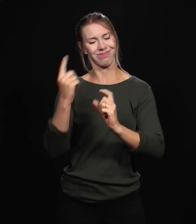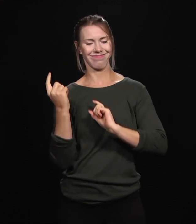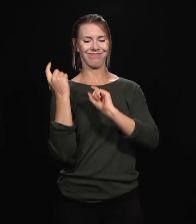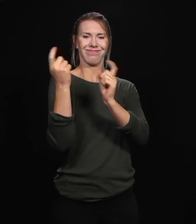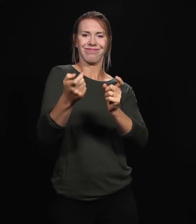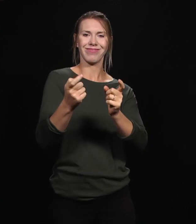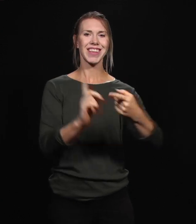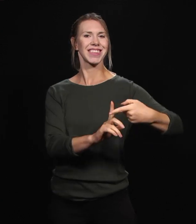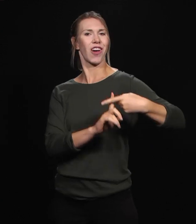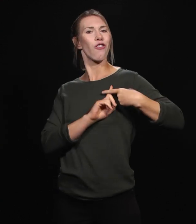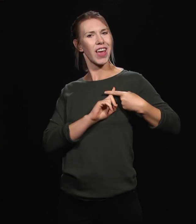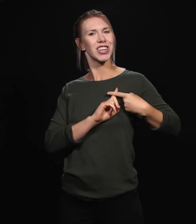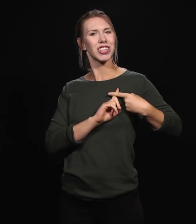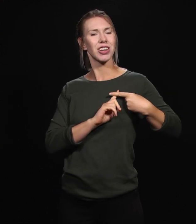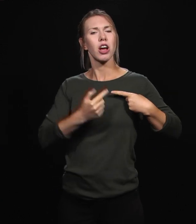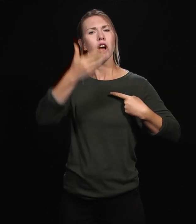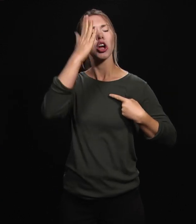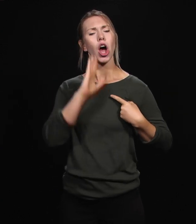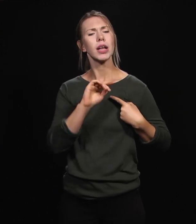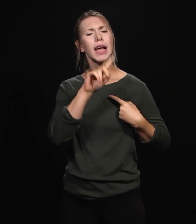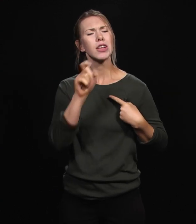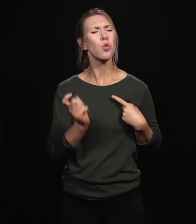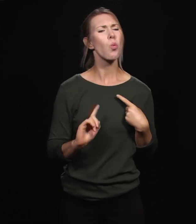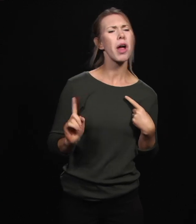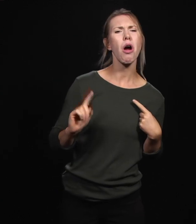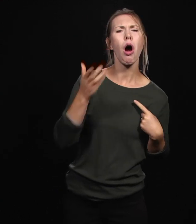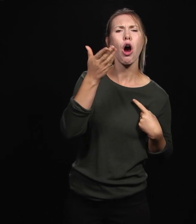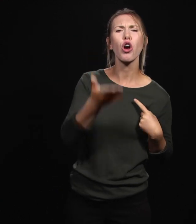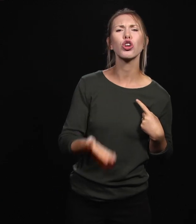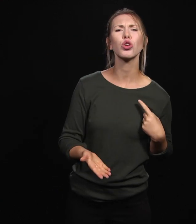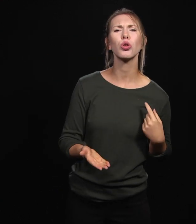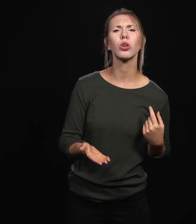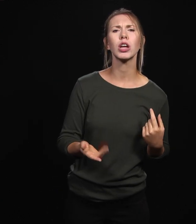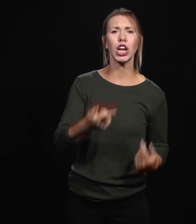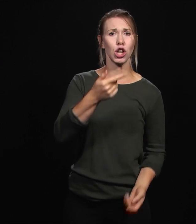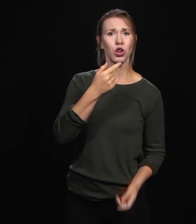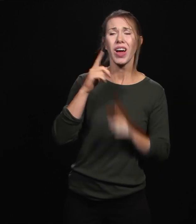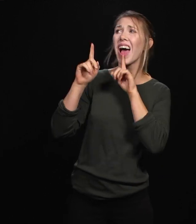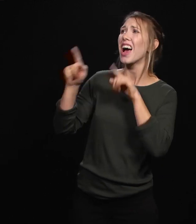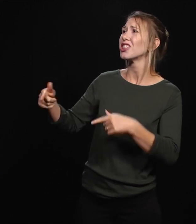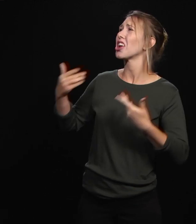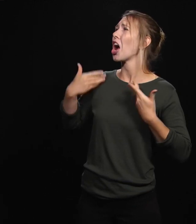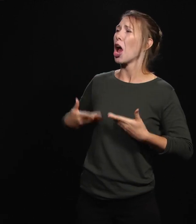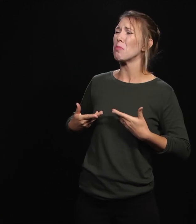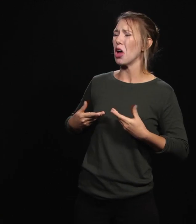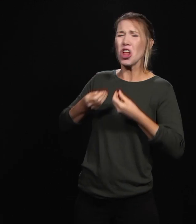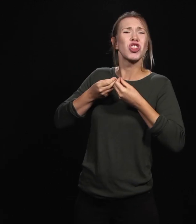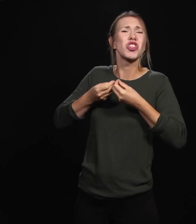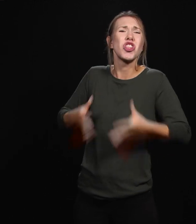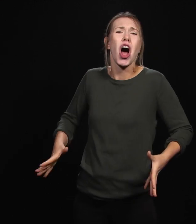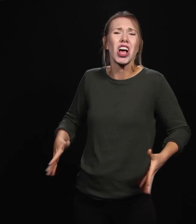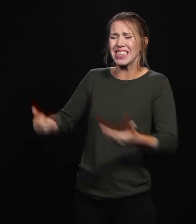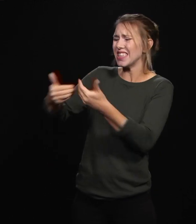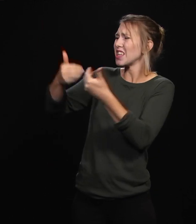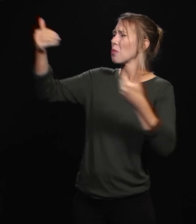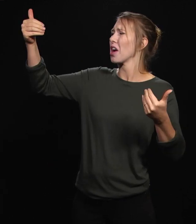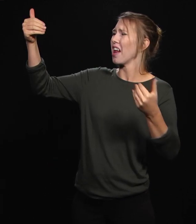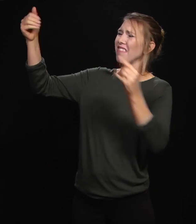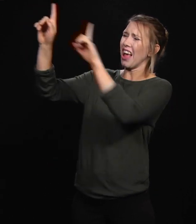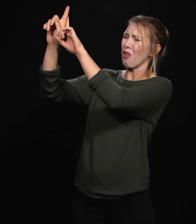God has asked you, where are you? And you have said, I'm lost. I'm far from you. I'm separated from you. But I'm asking you, God.